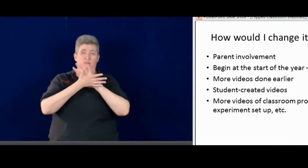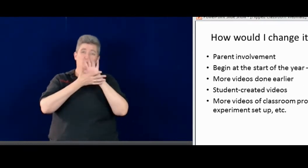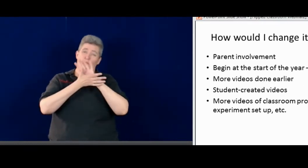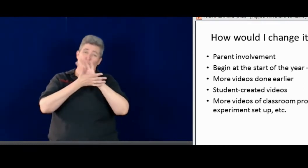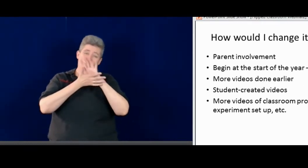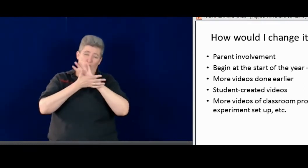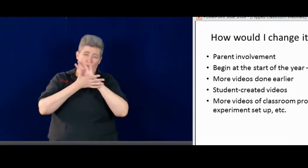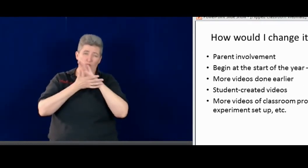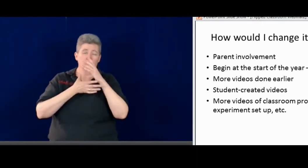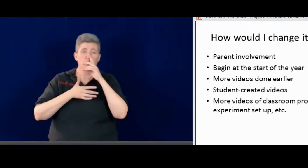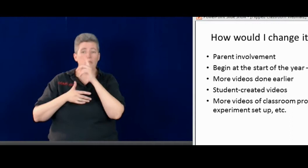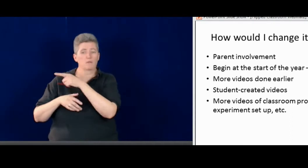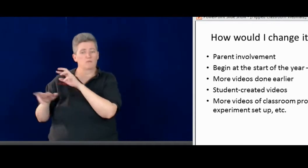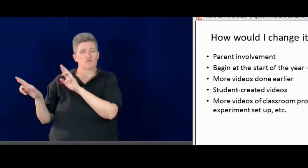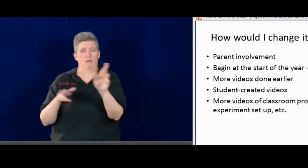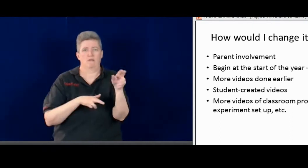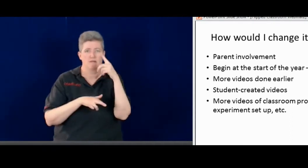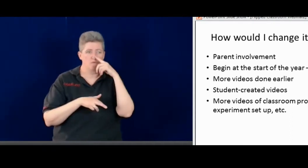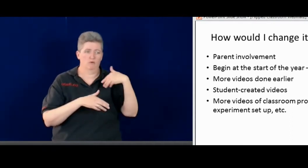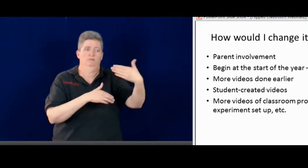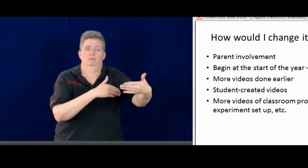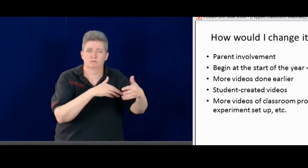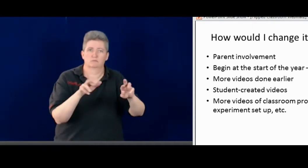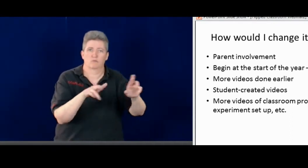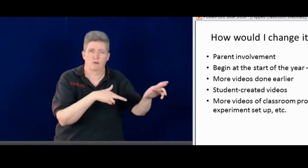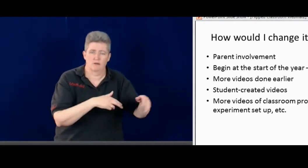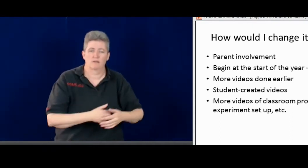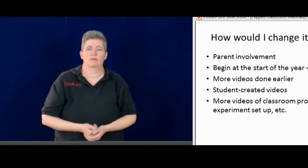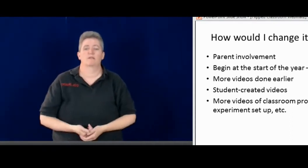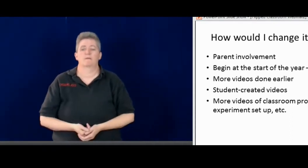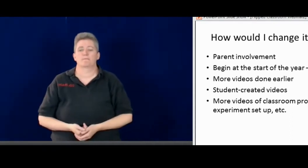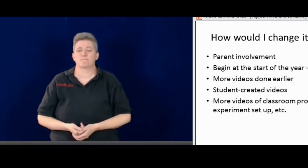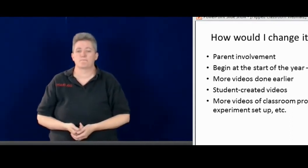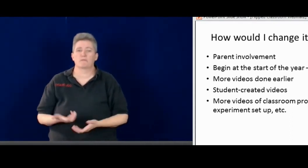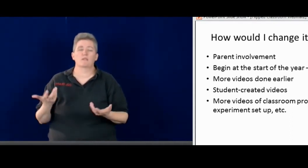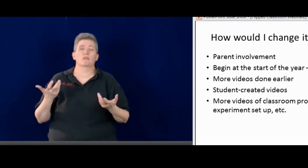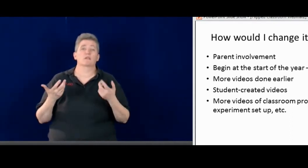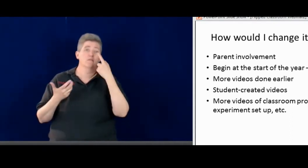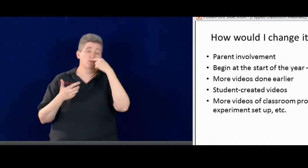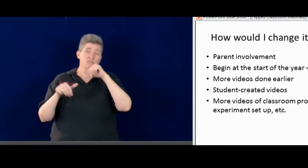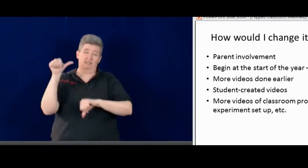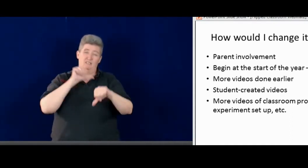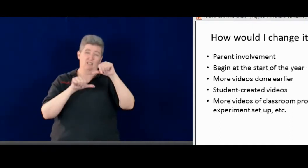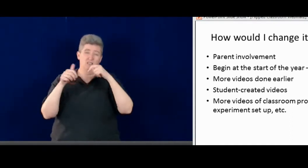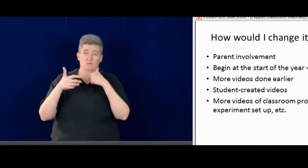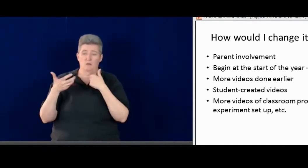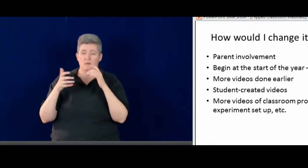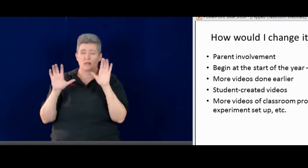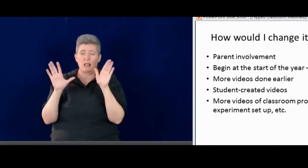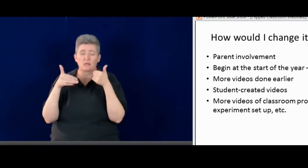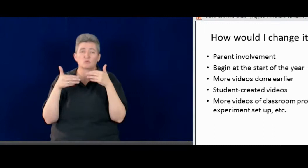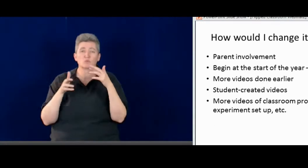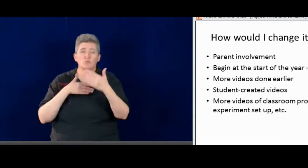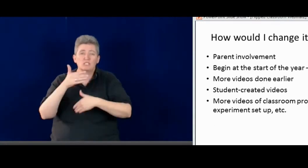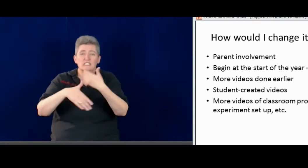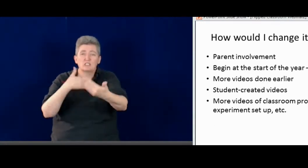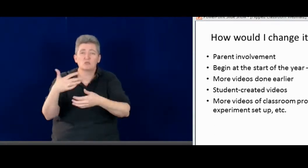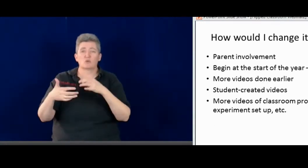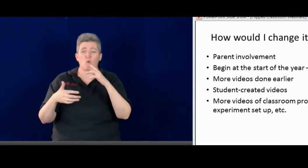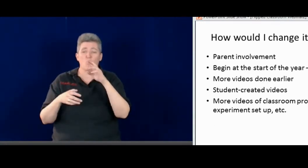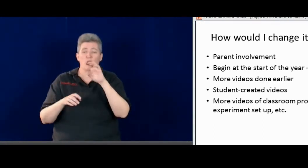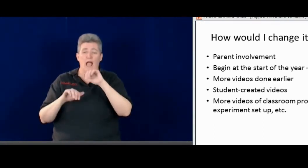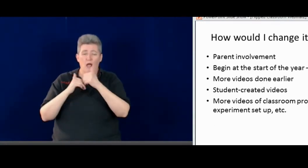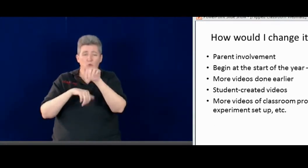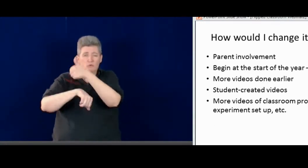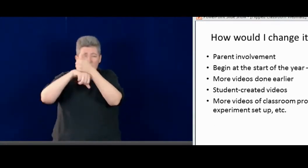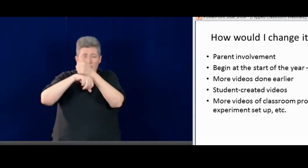Maybe I'd make some videos during the summer and have them ready for the next year. For science,